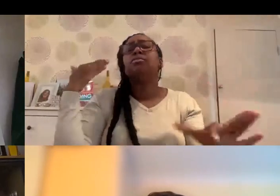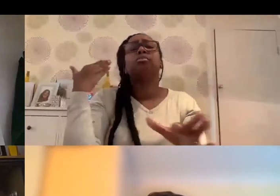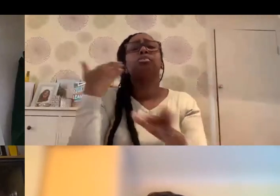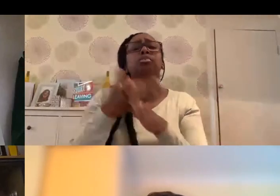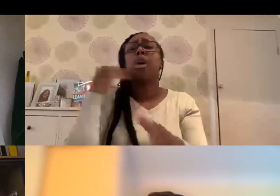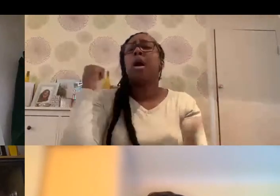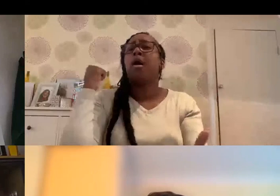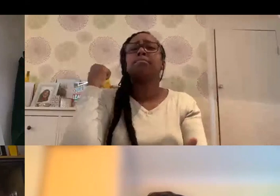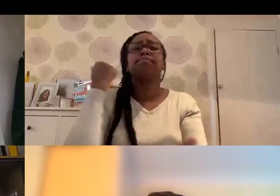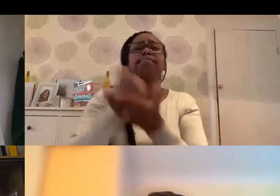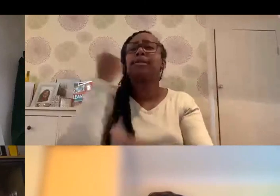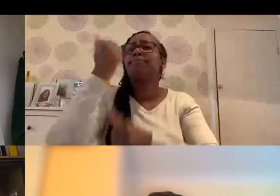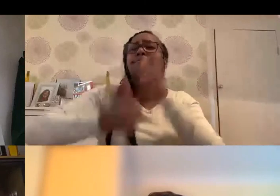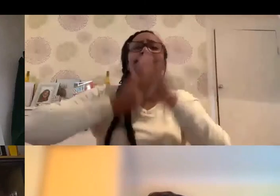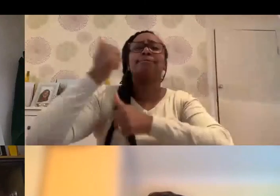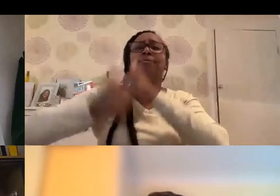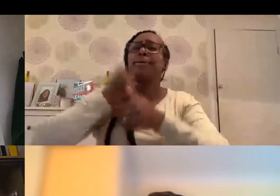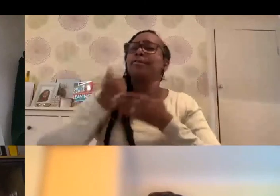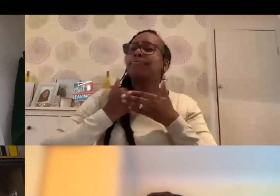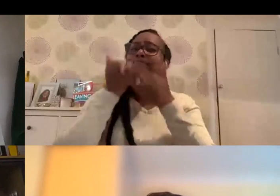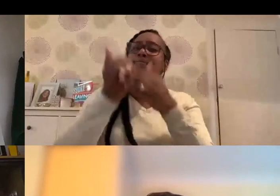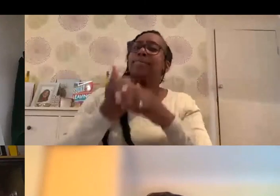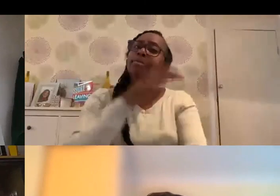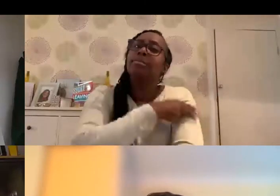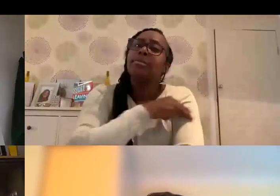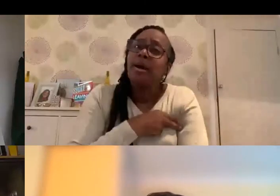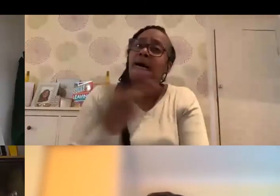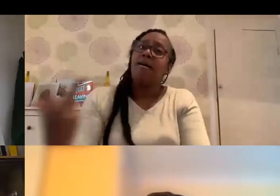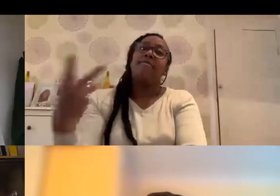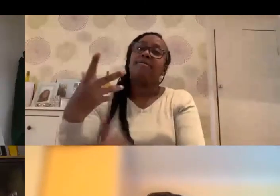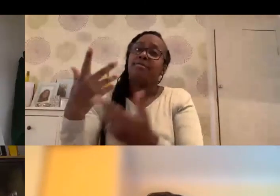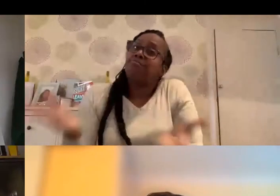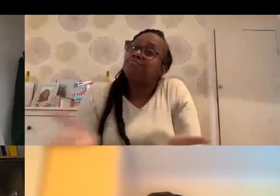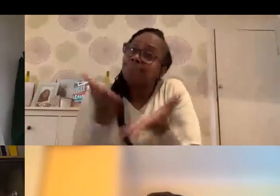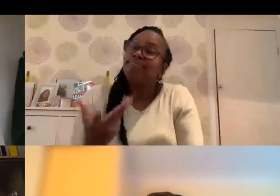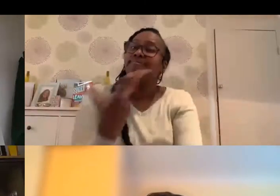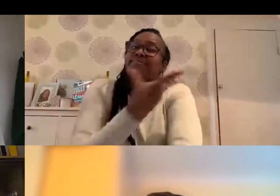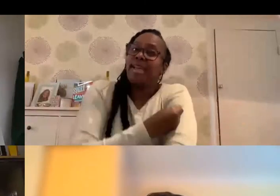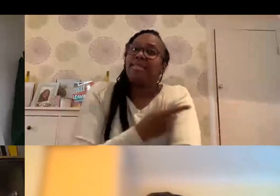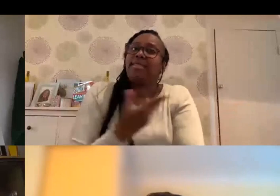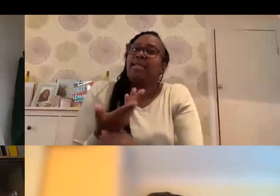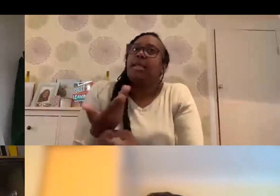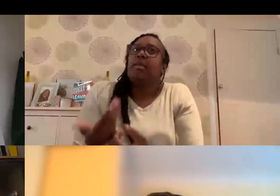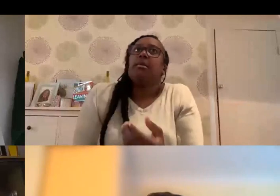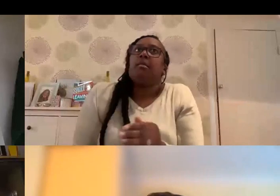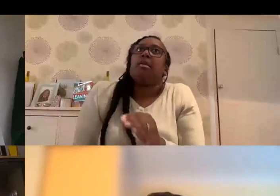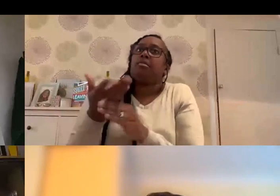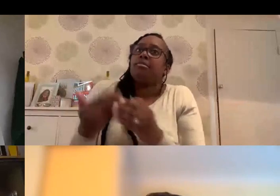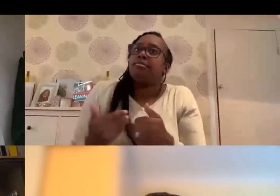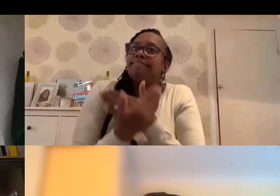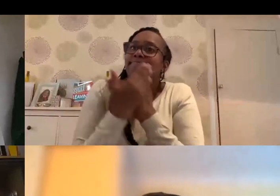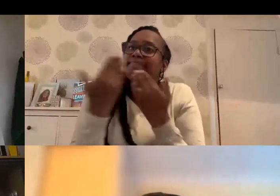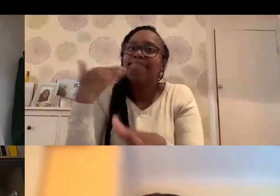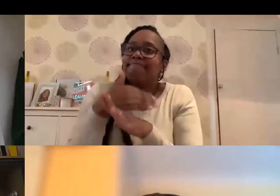trying to support your staff to, to get the vaccine. Um, and that's on top of the, you know, kind of on top of the day job, isn't it? And we know it's been a